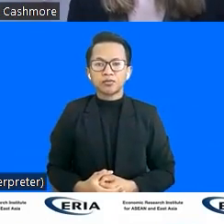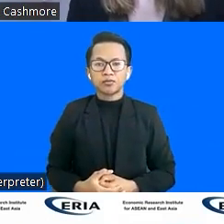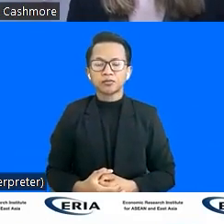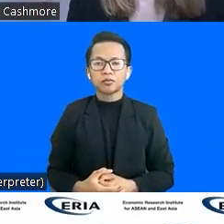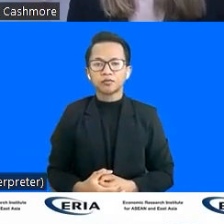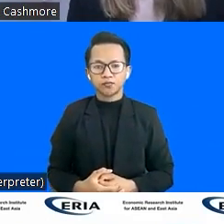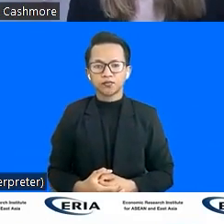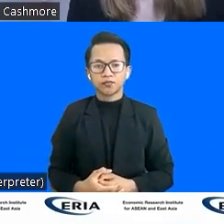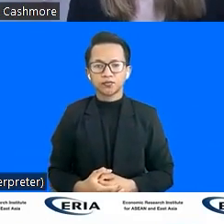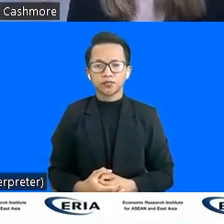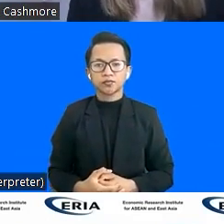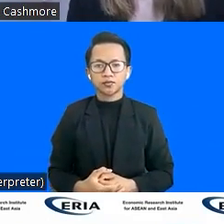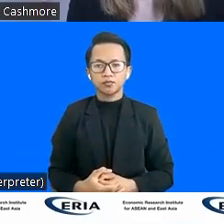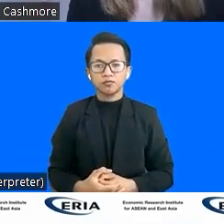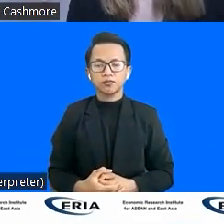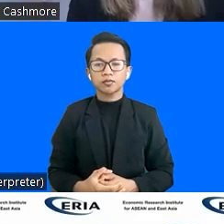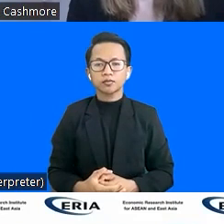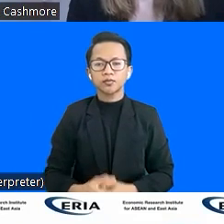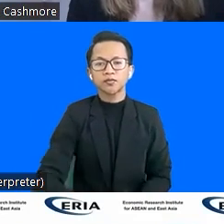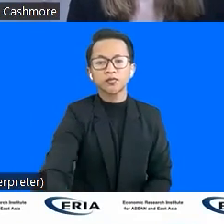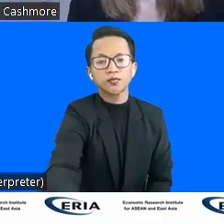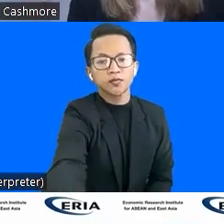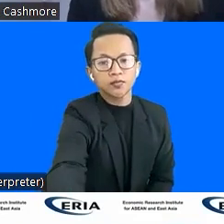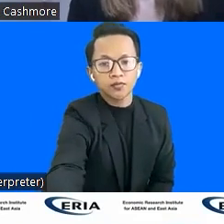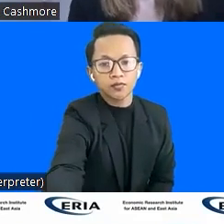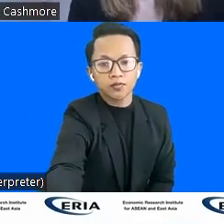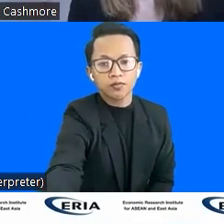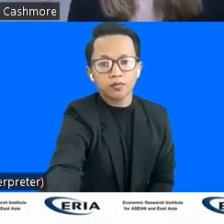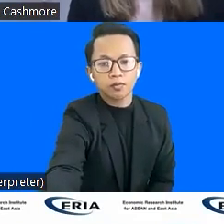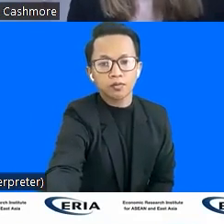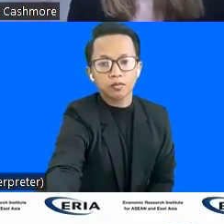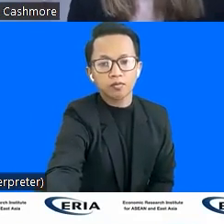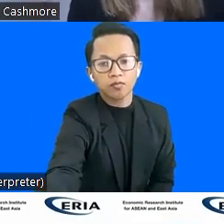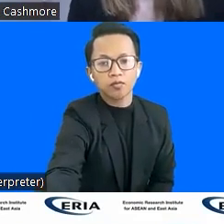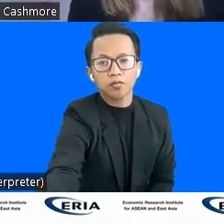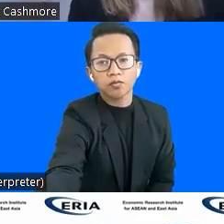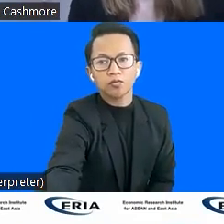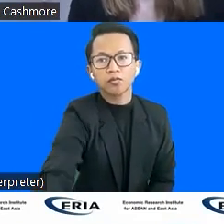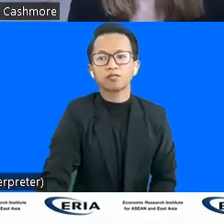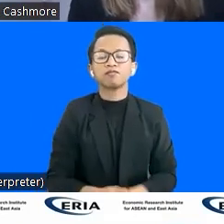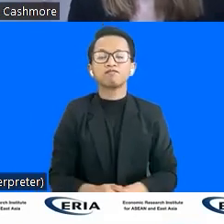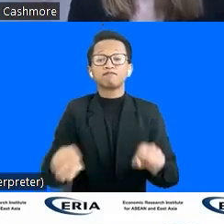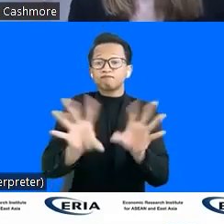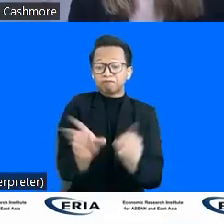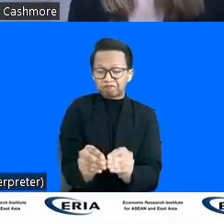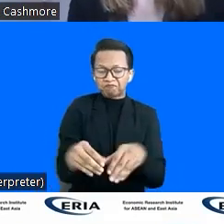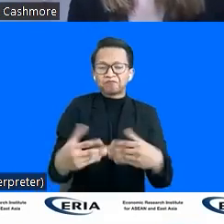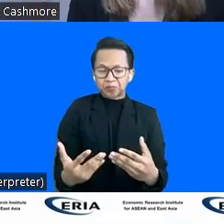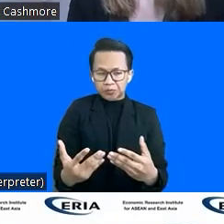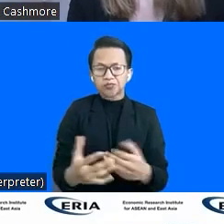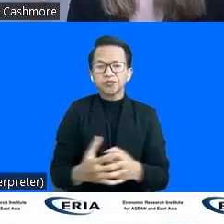So just to conclude our report and to give you an outline of the framework for action,